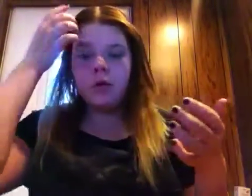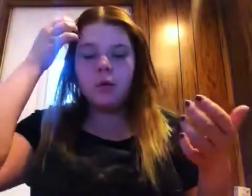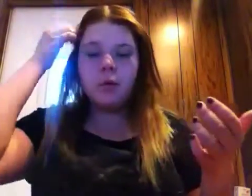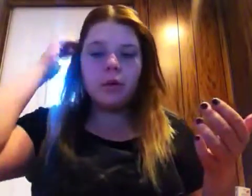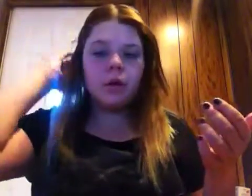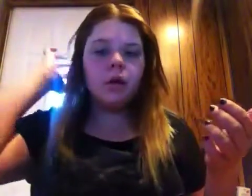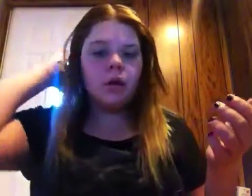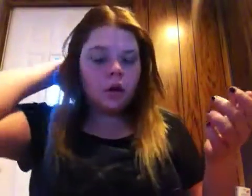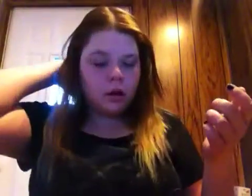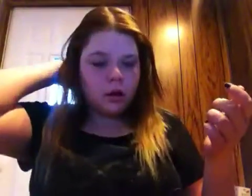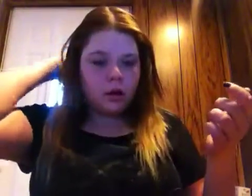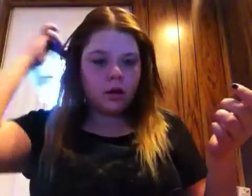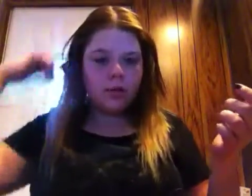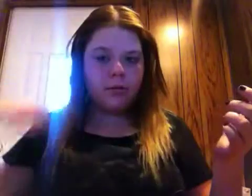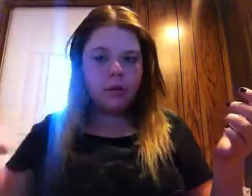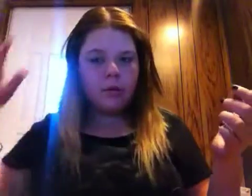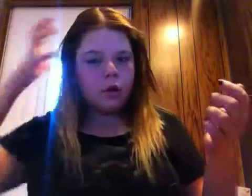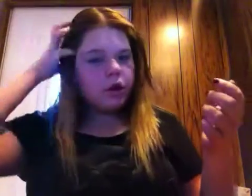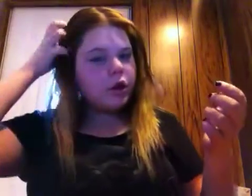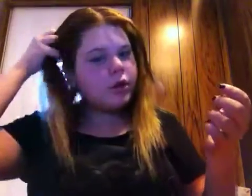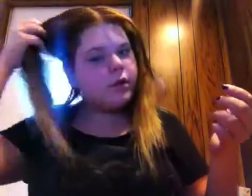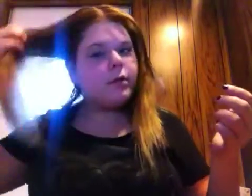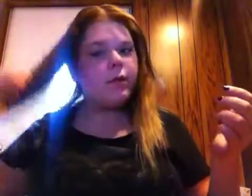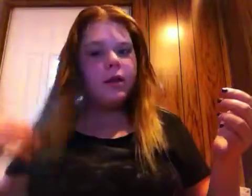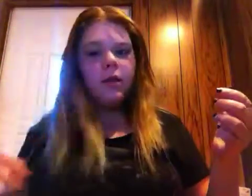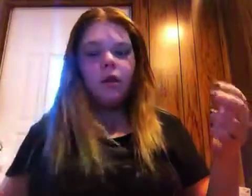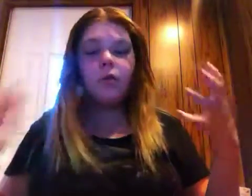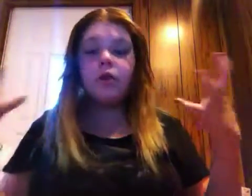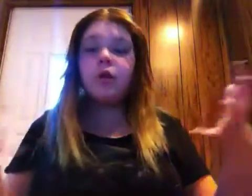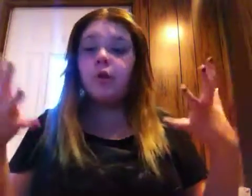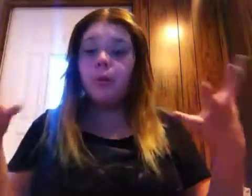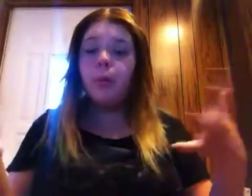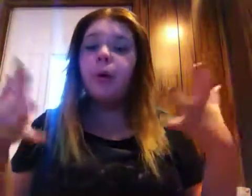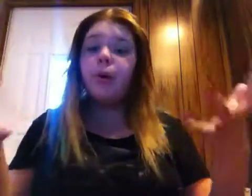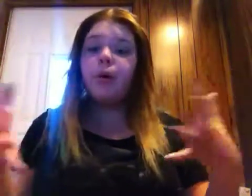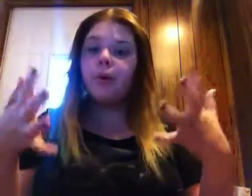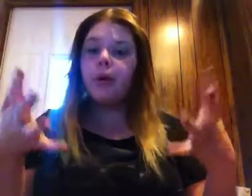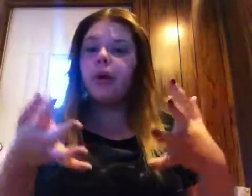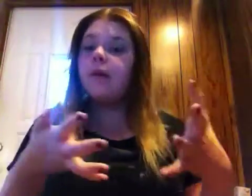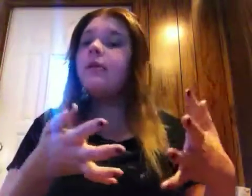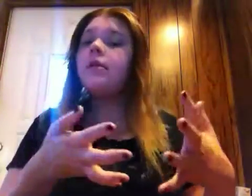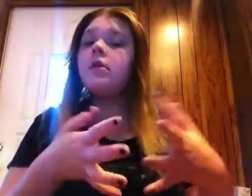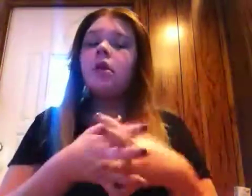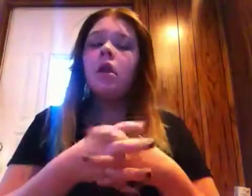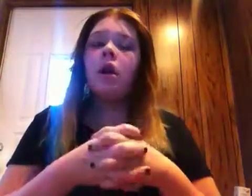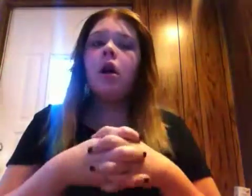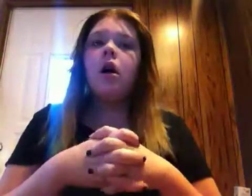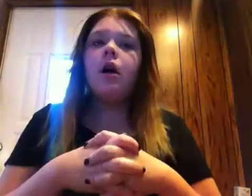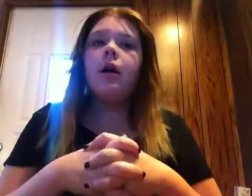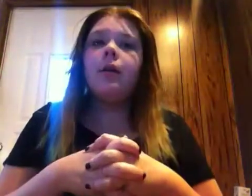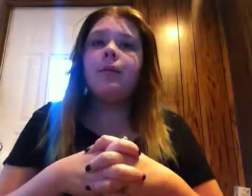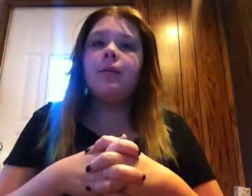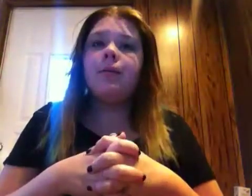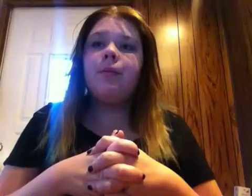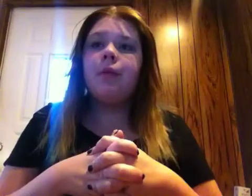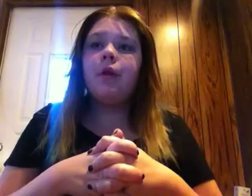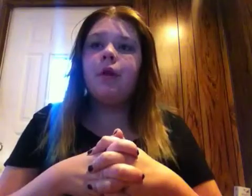than one word. Um, pretty much just depending on what the word is. Um, so